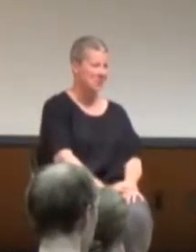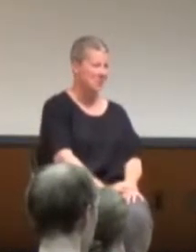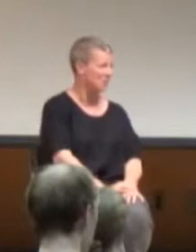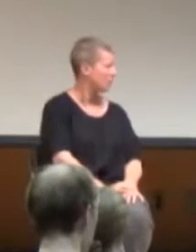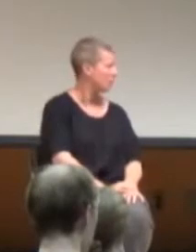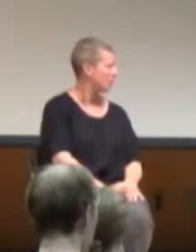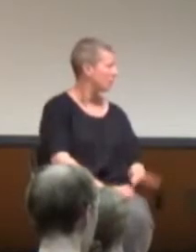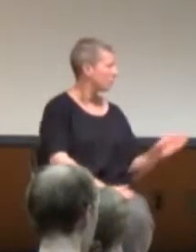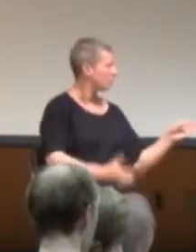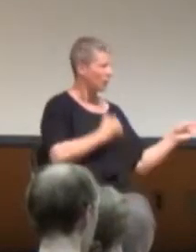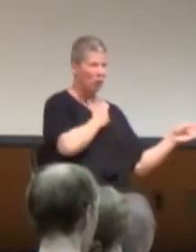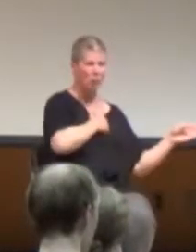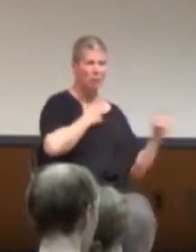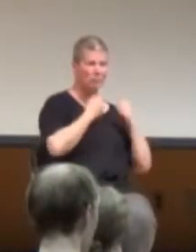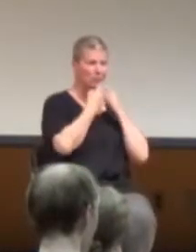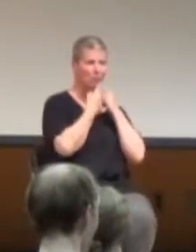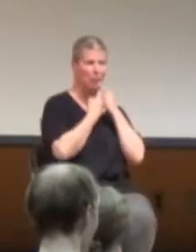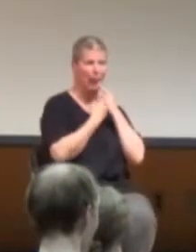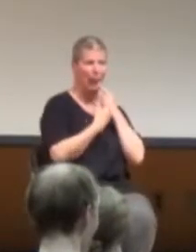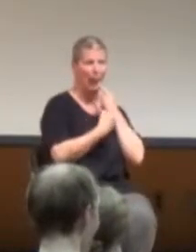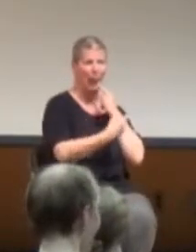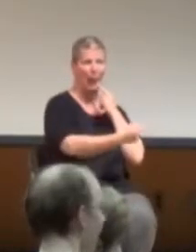Sorry, I rambled so much there.